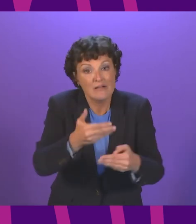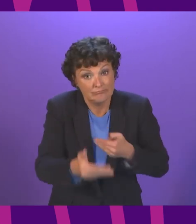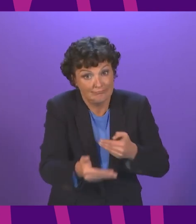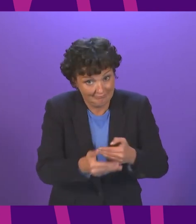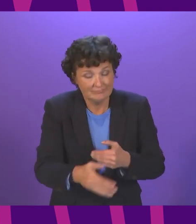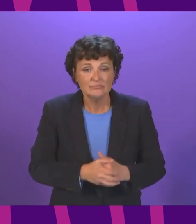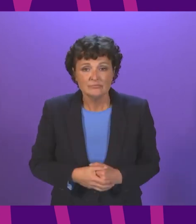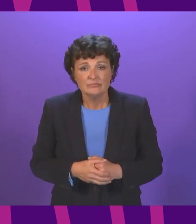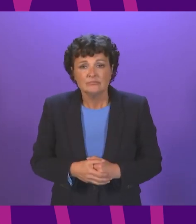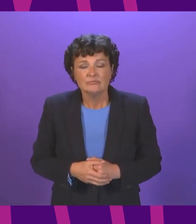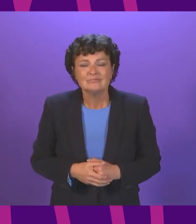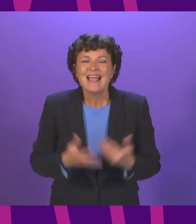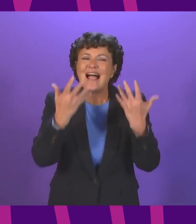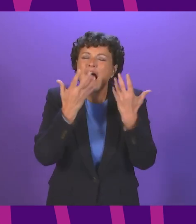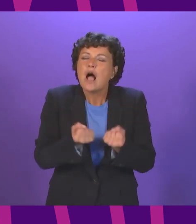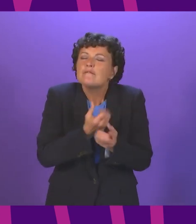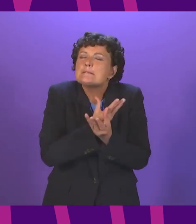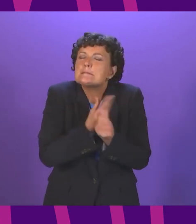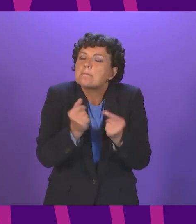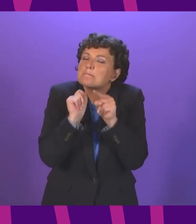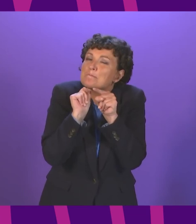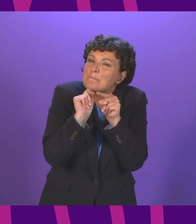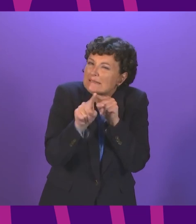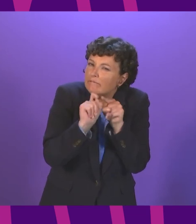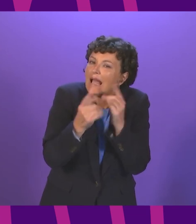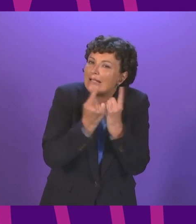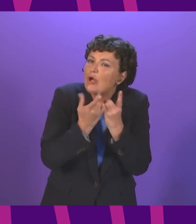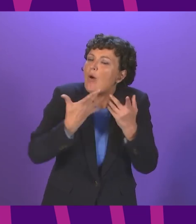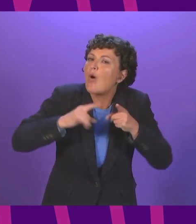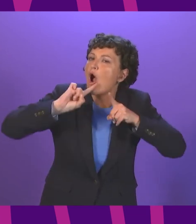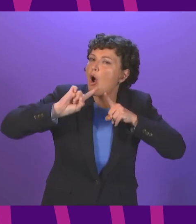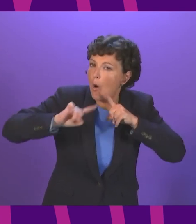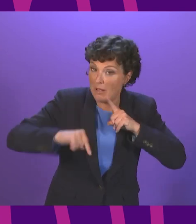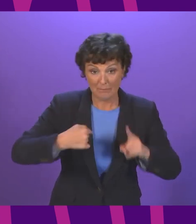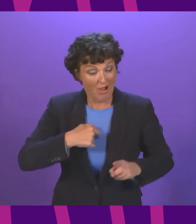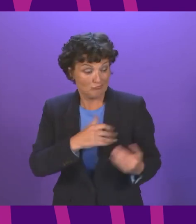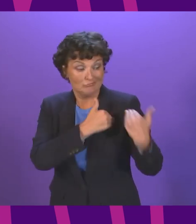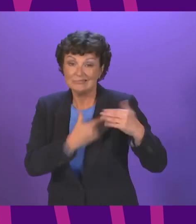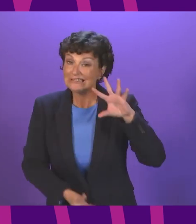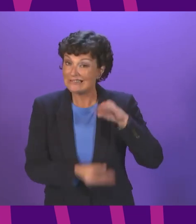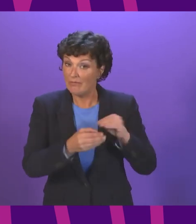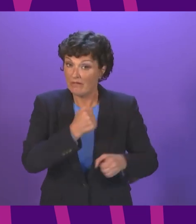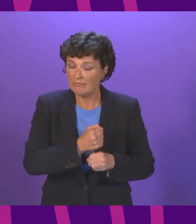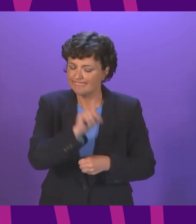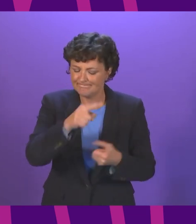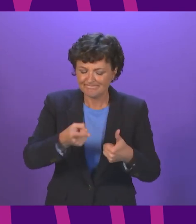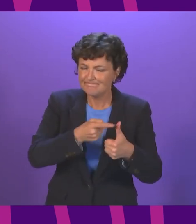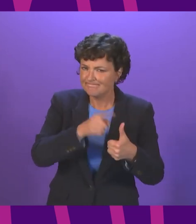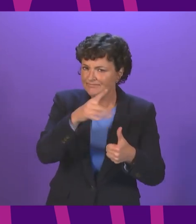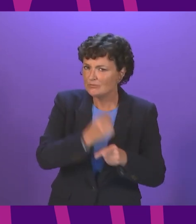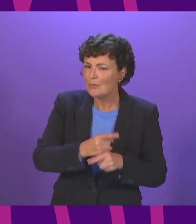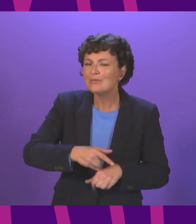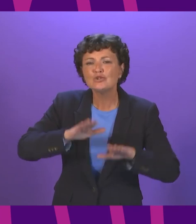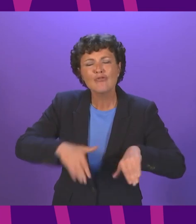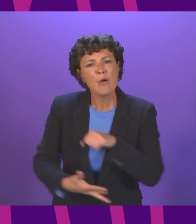are a number of specific issues I want to comment on in summing up for the government the first is on the question of child poverty